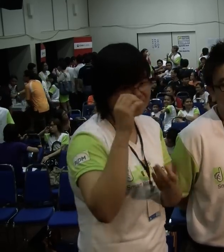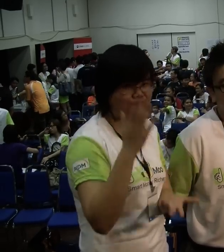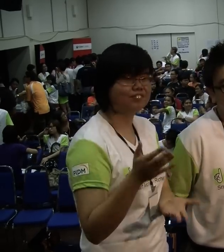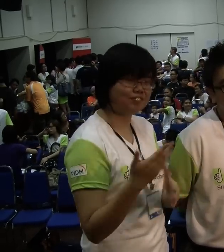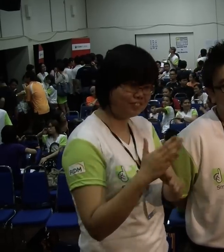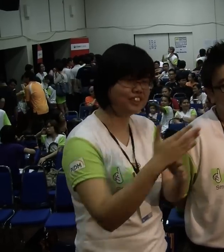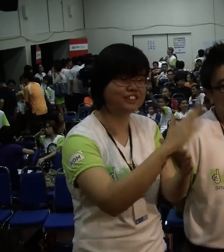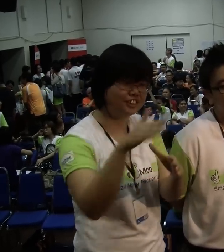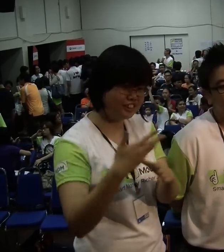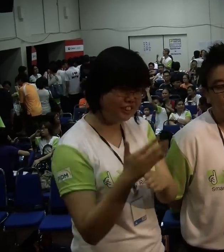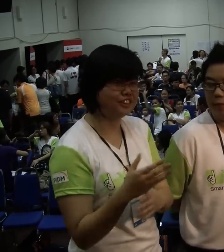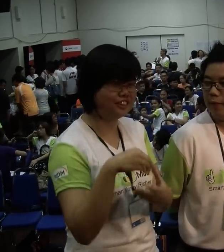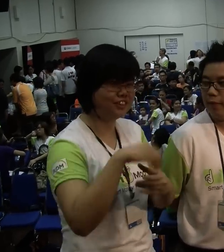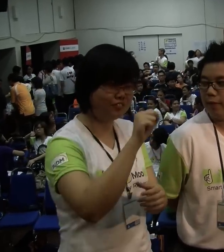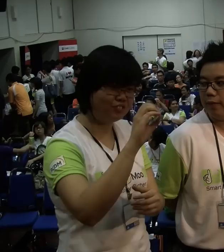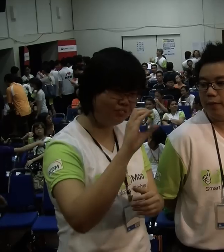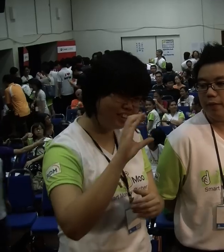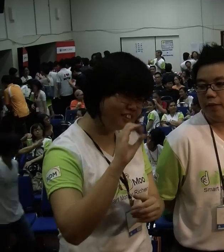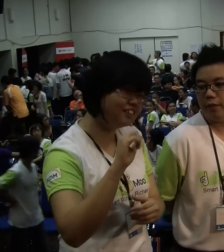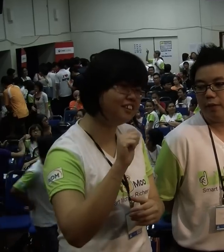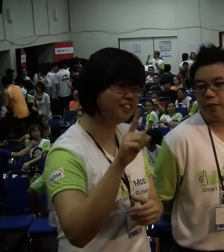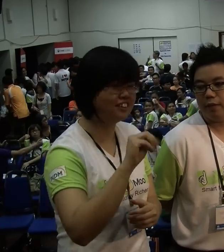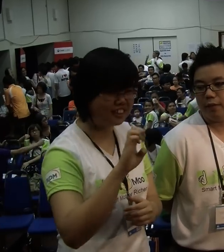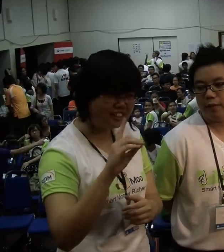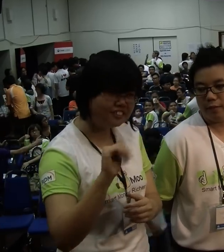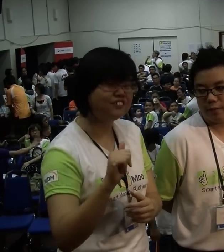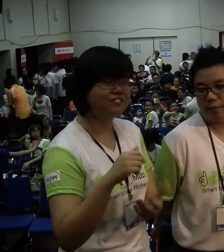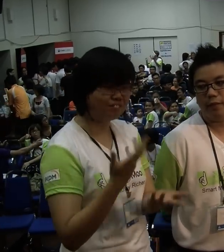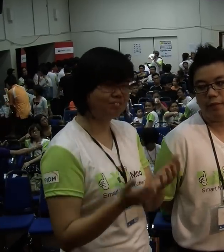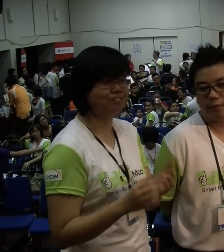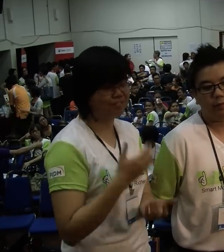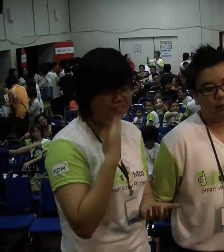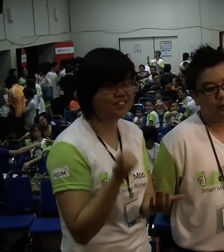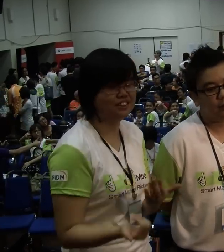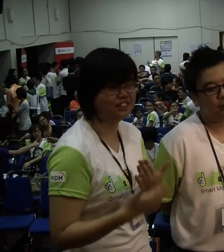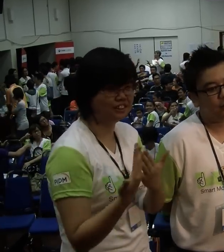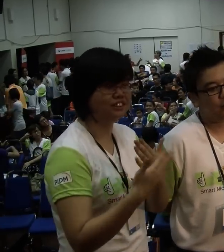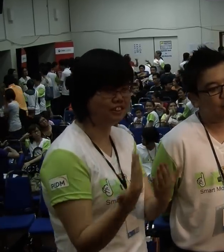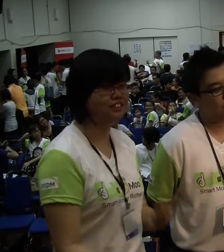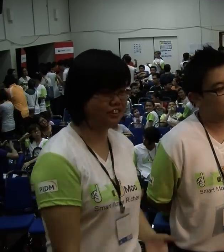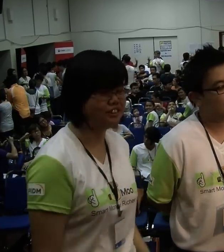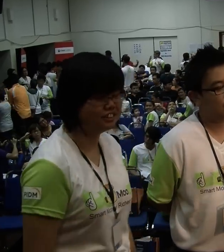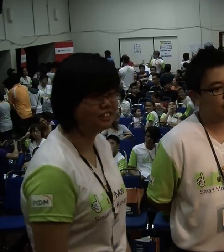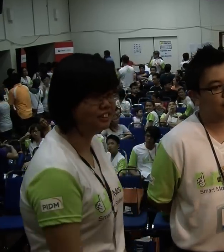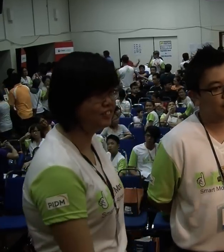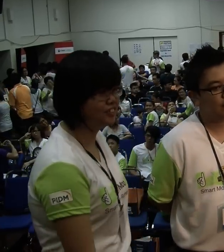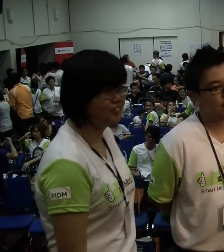sign videos in the website. We'd like to share it through different social media. It's better, easier.